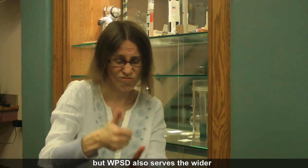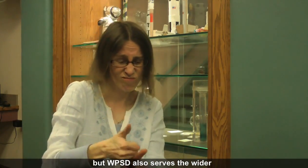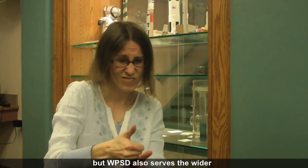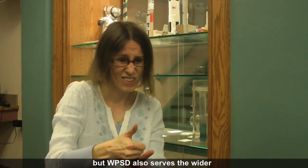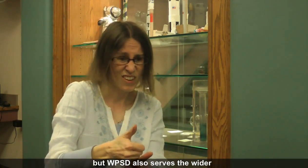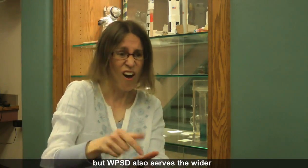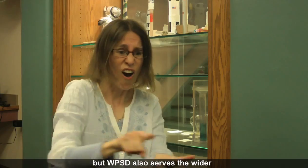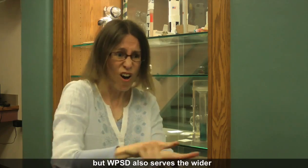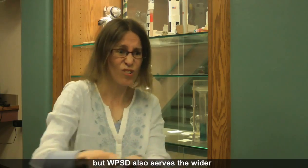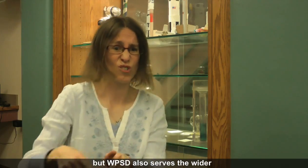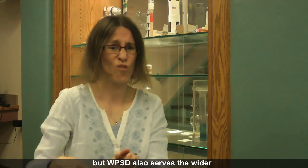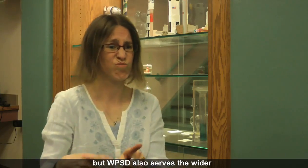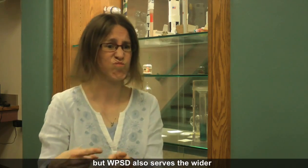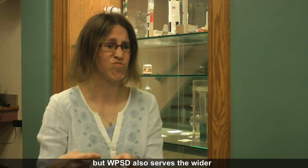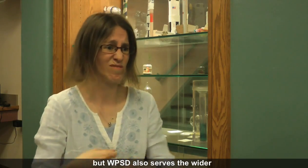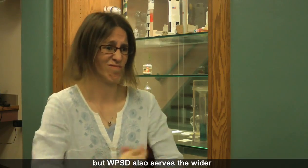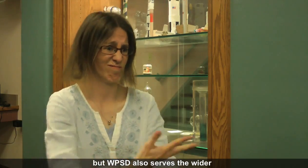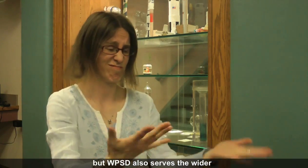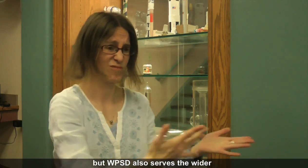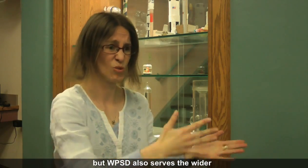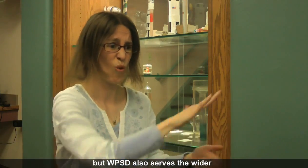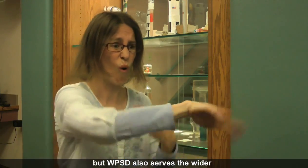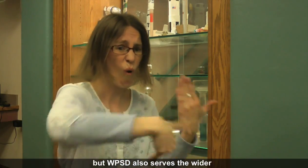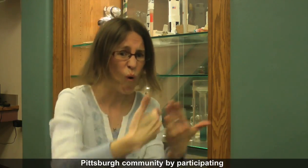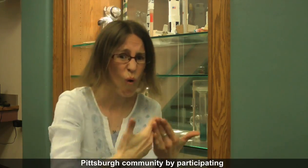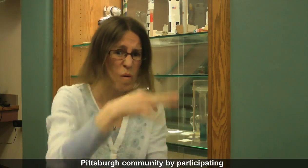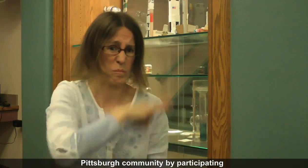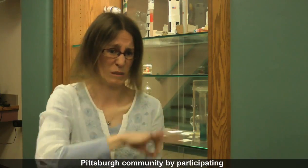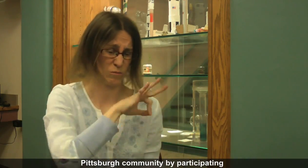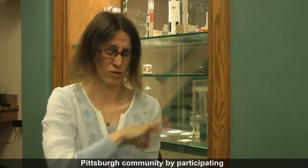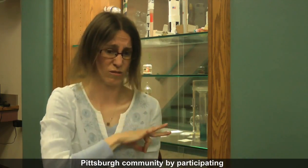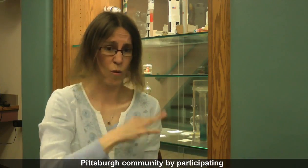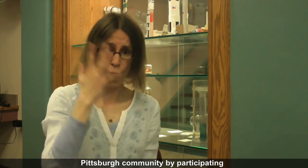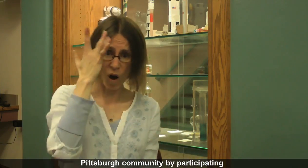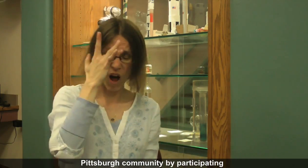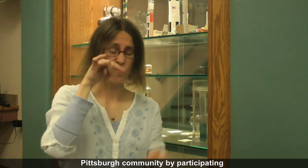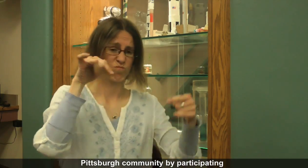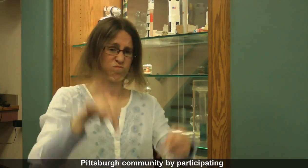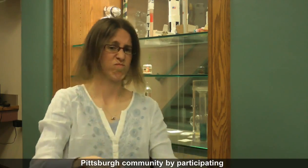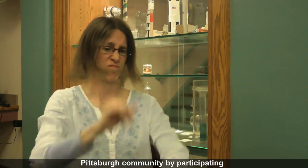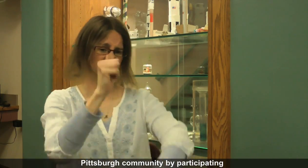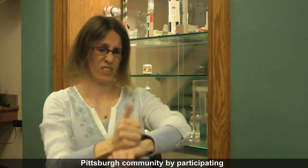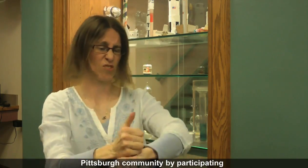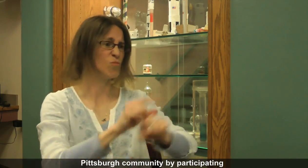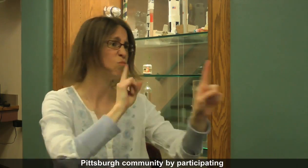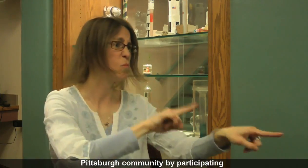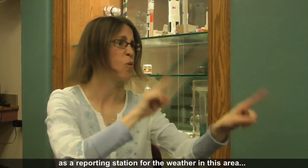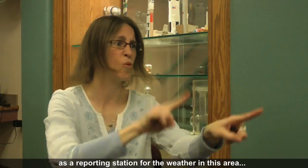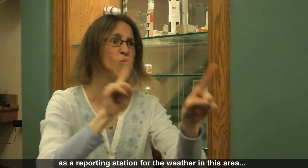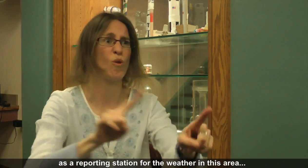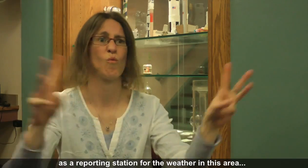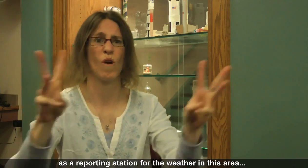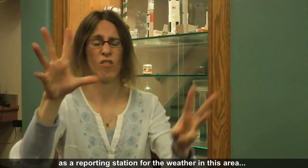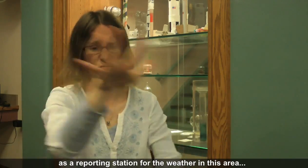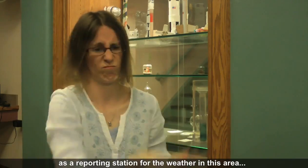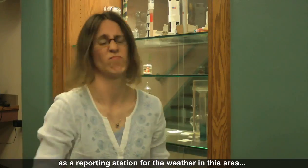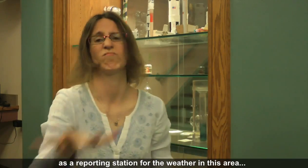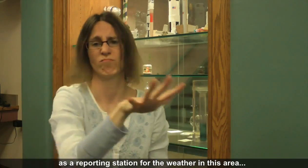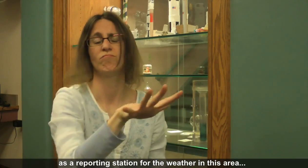But, WPSD also serves the wider Pittsburgh community by participating as a reporting station for the